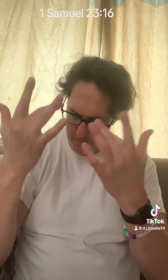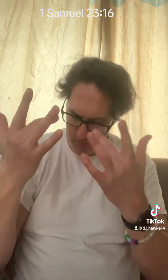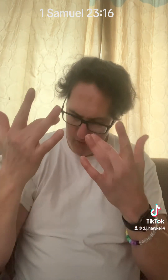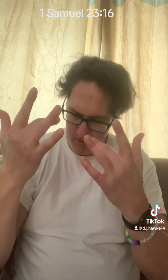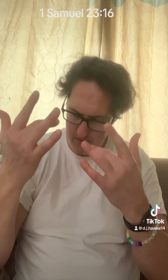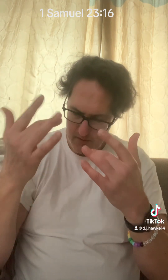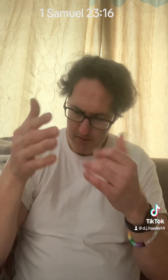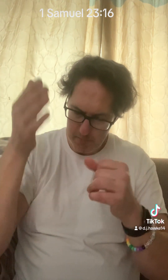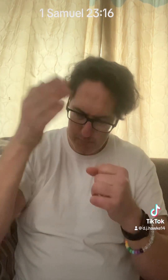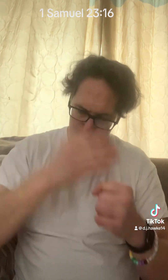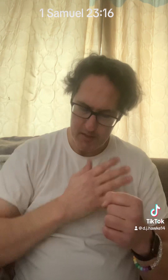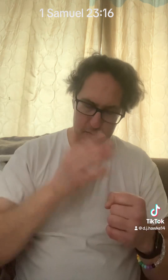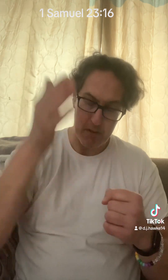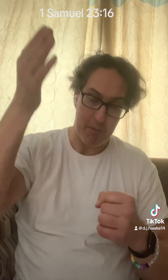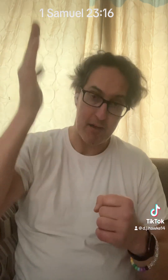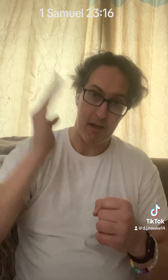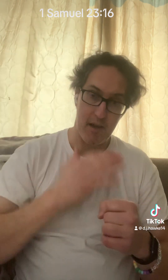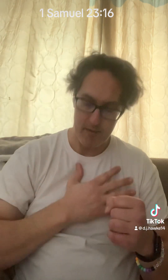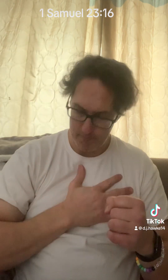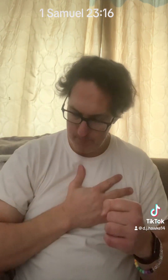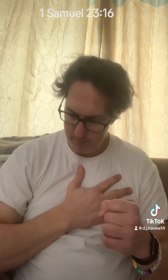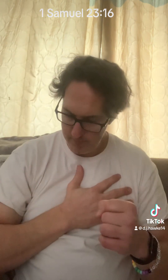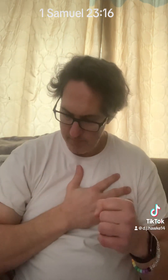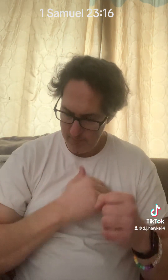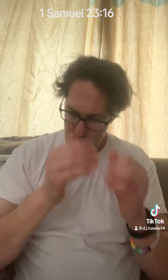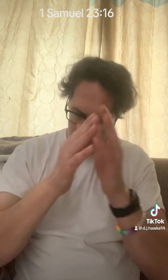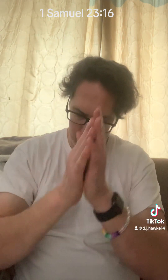and mercy, please be my God. Amen.